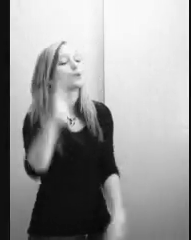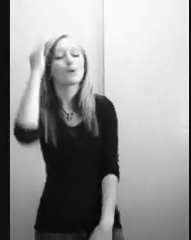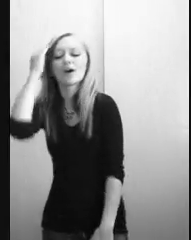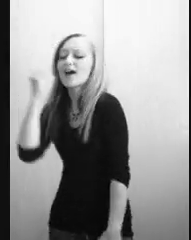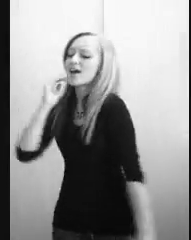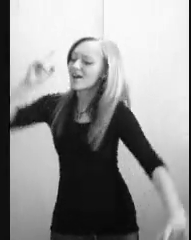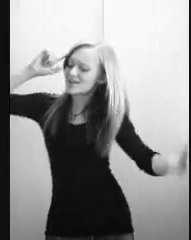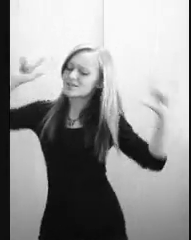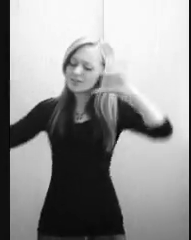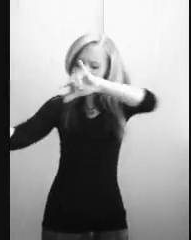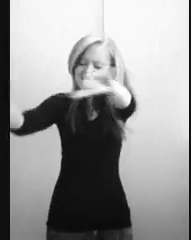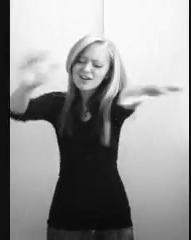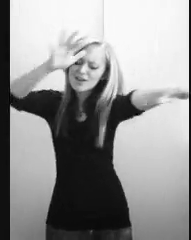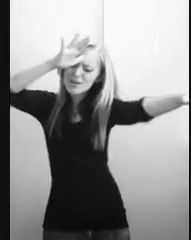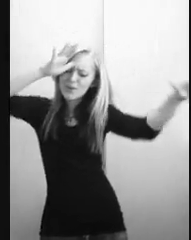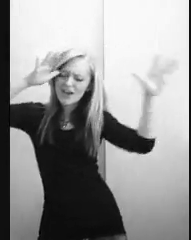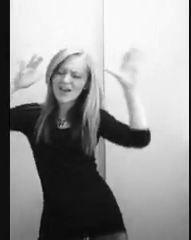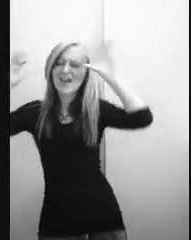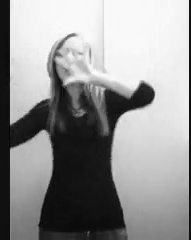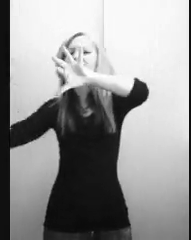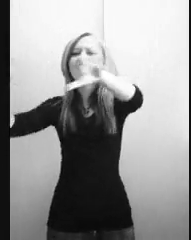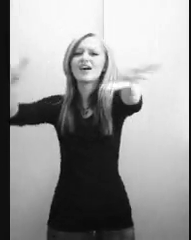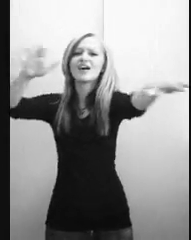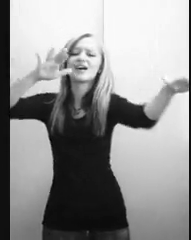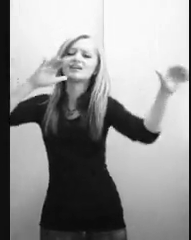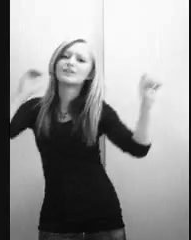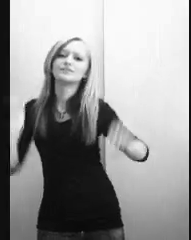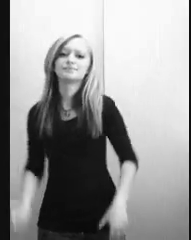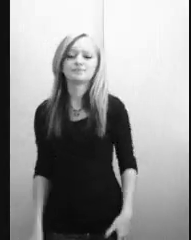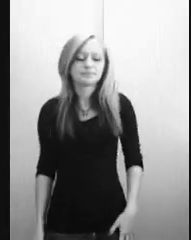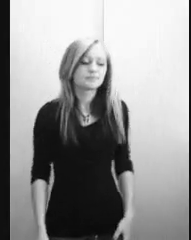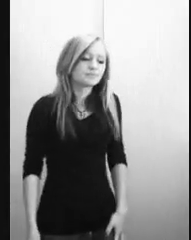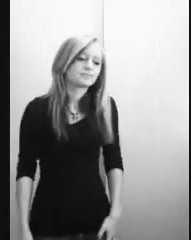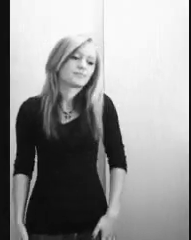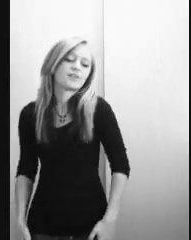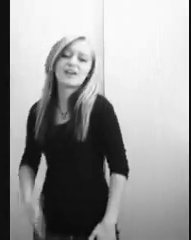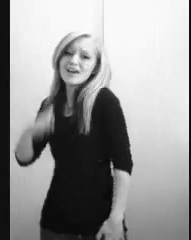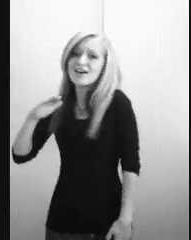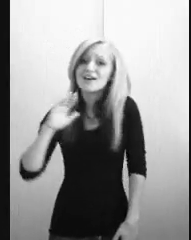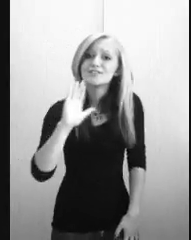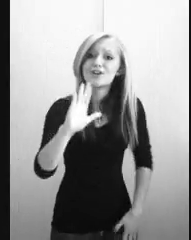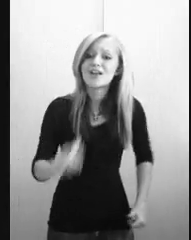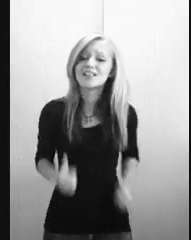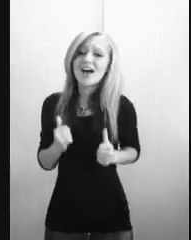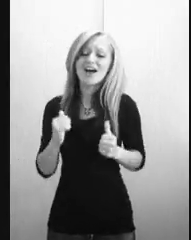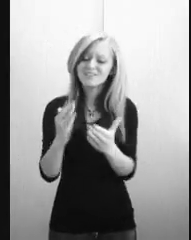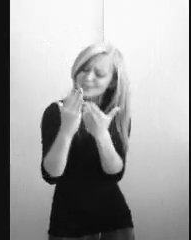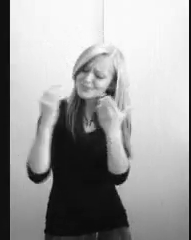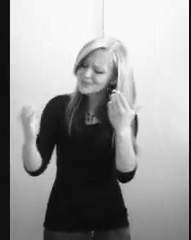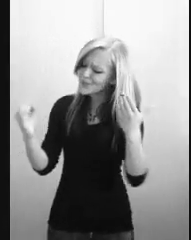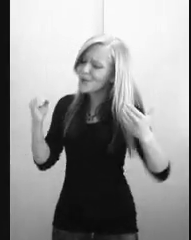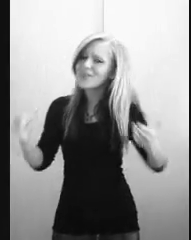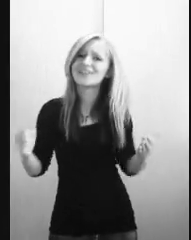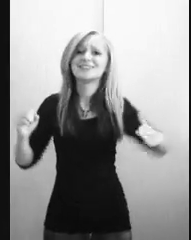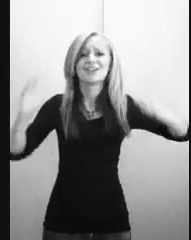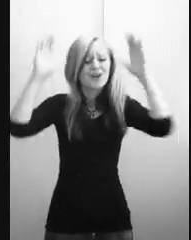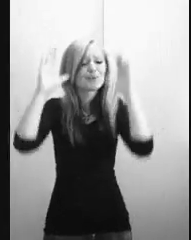your heads go round. and you're watching... twelve, and your